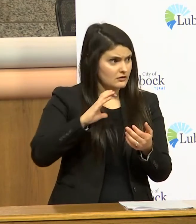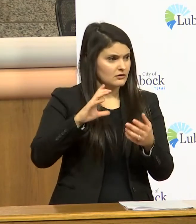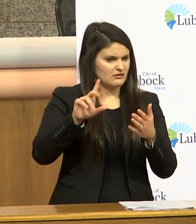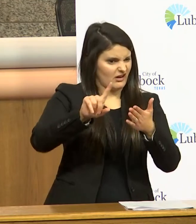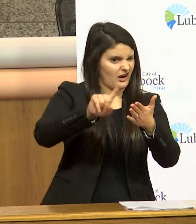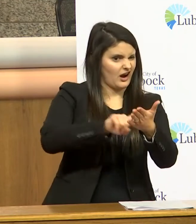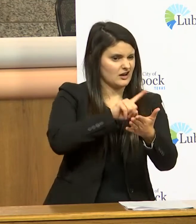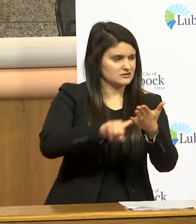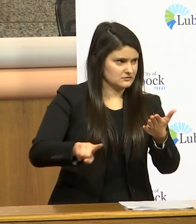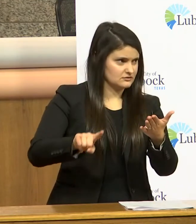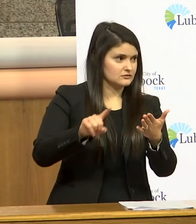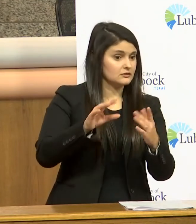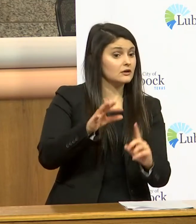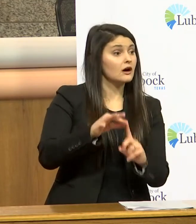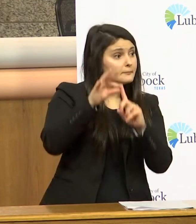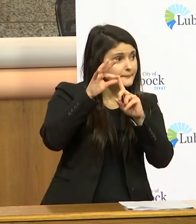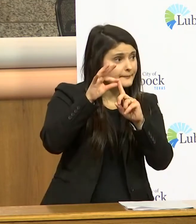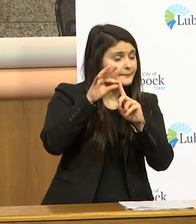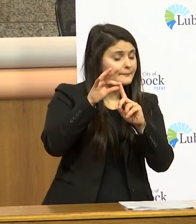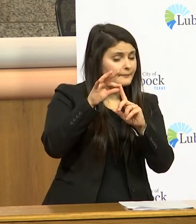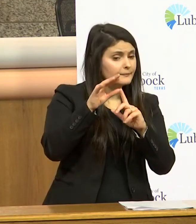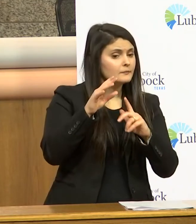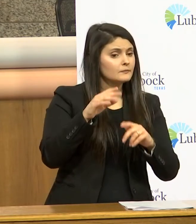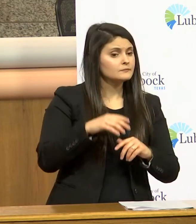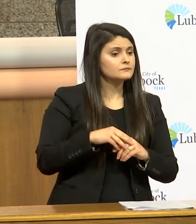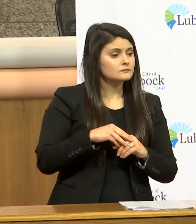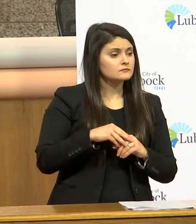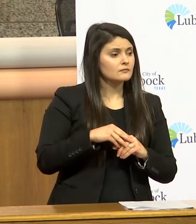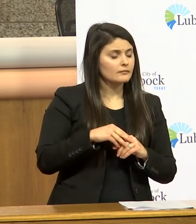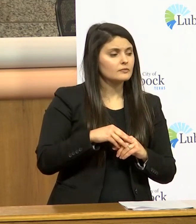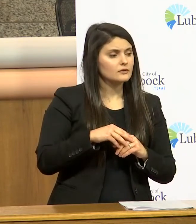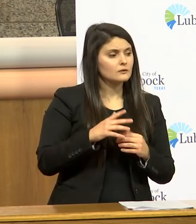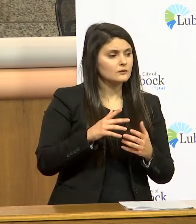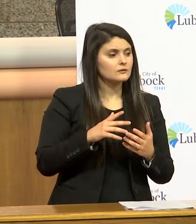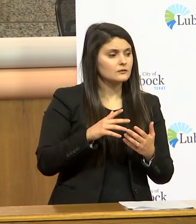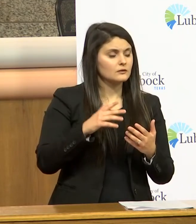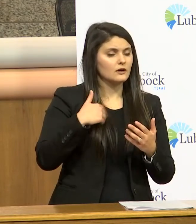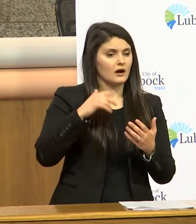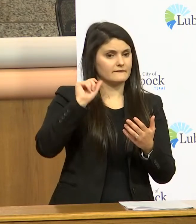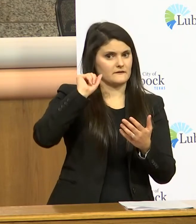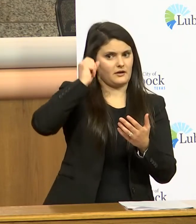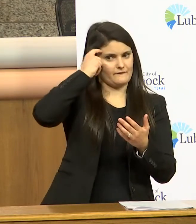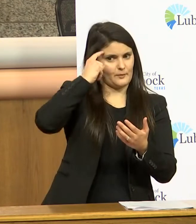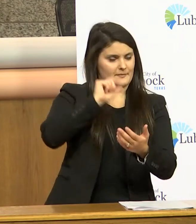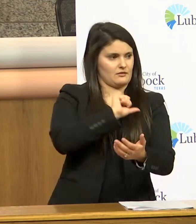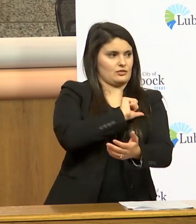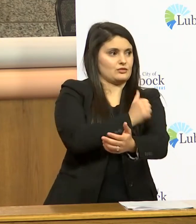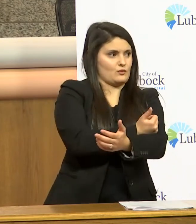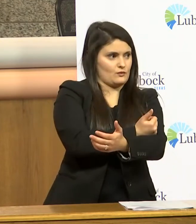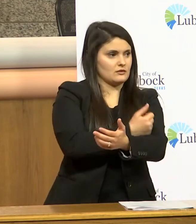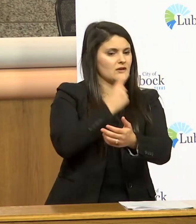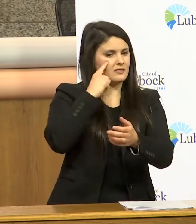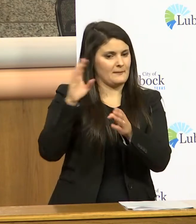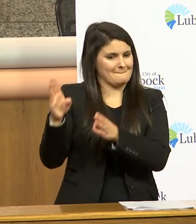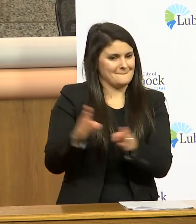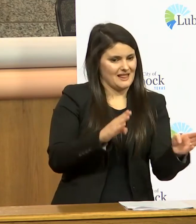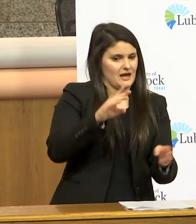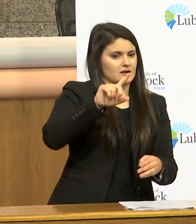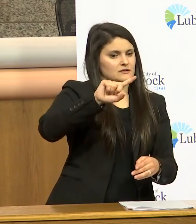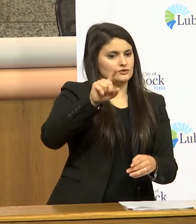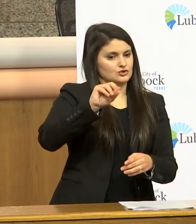except those that have the governmental authority so i think zoning planning and zoning